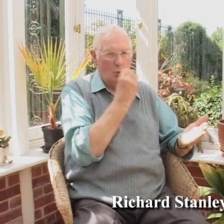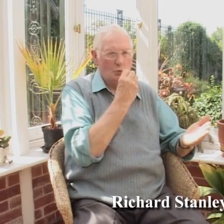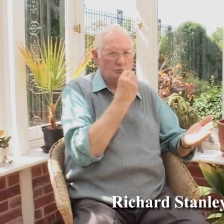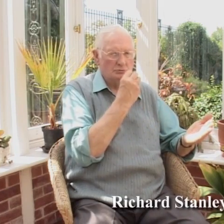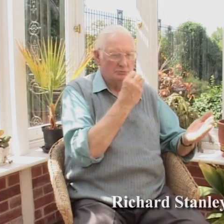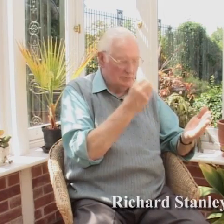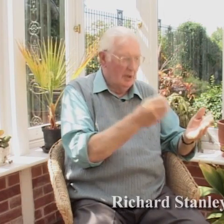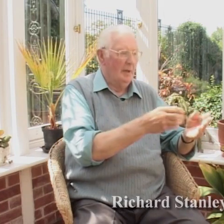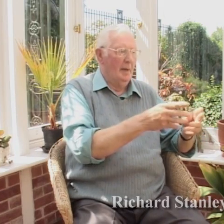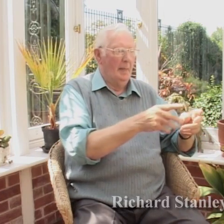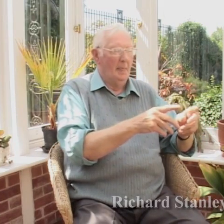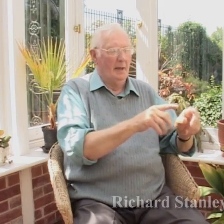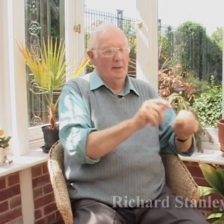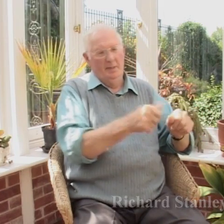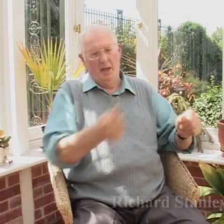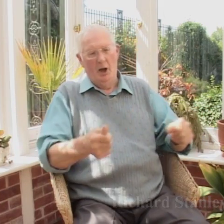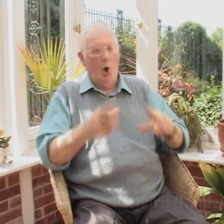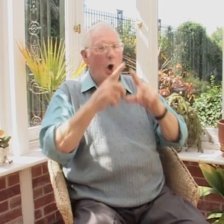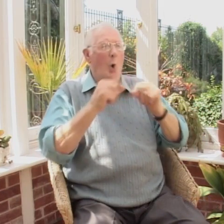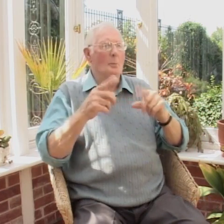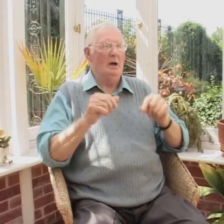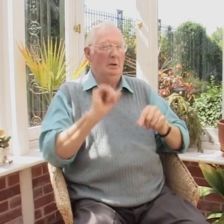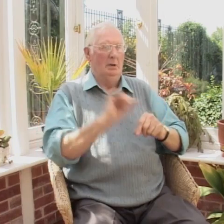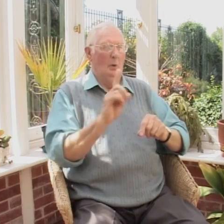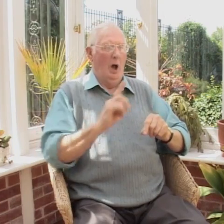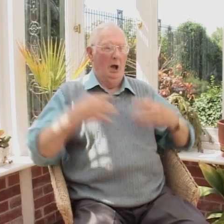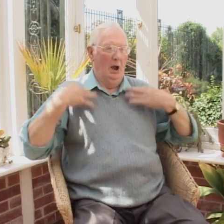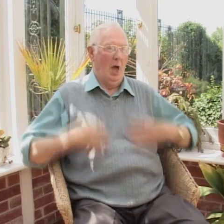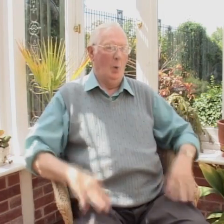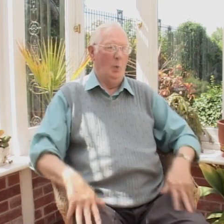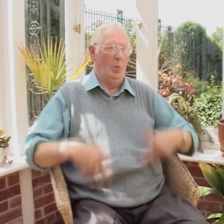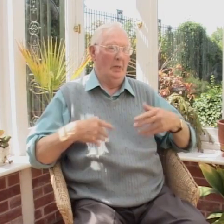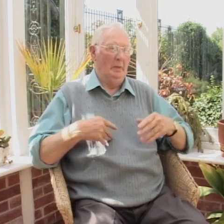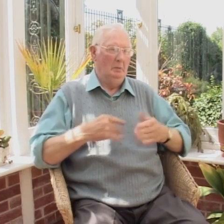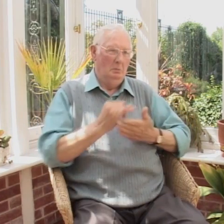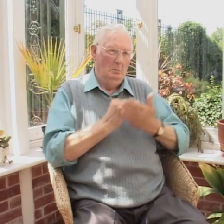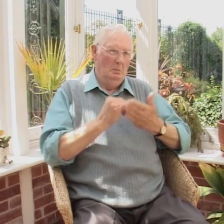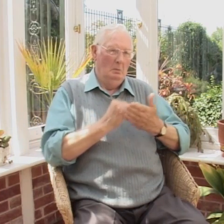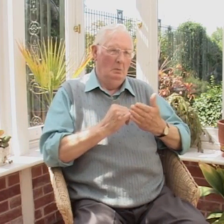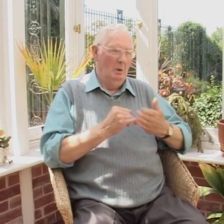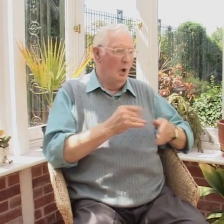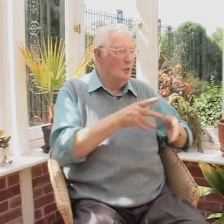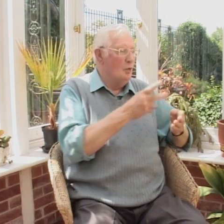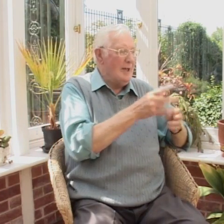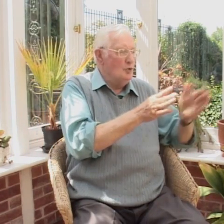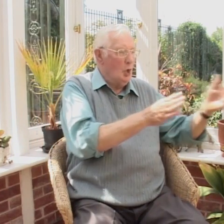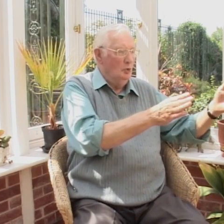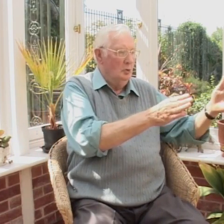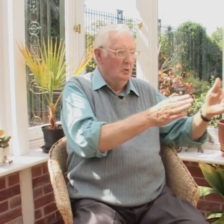something new. We had, well, the ration tokens for food and the coupons for clothing. didn't get much. It was quite poor